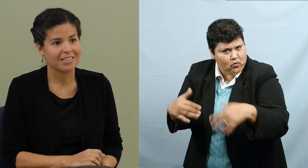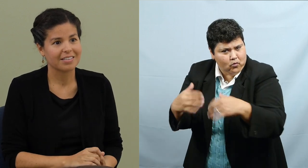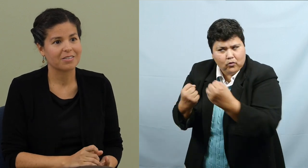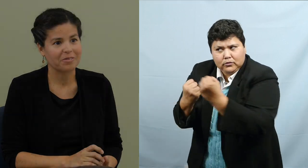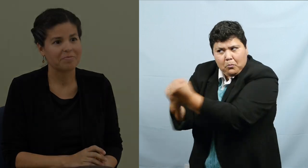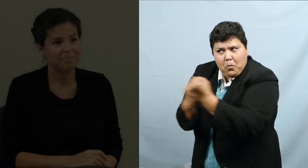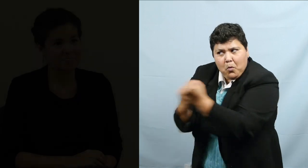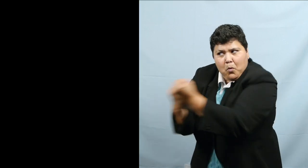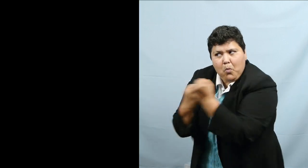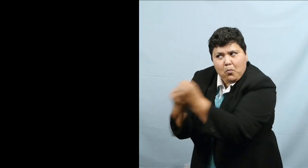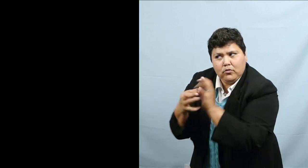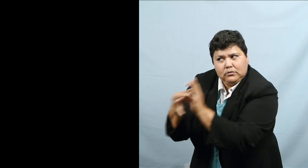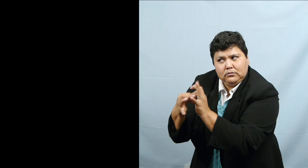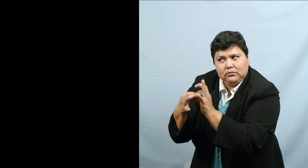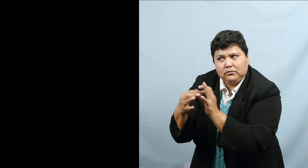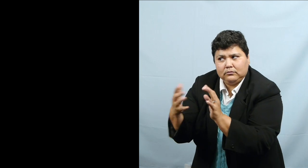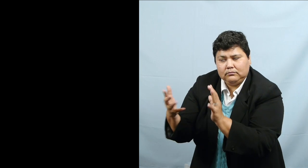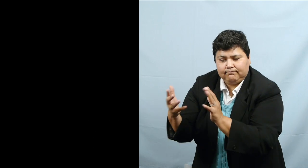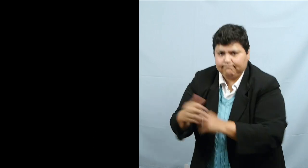sense, so.